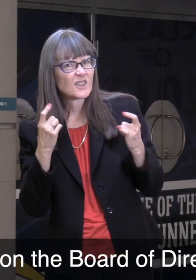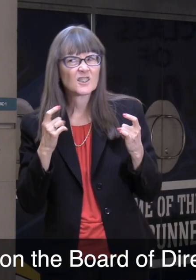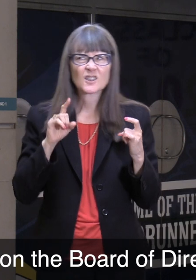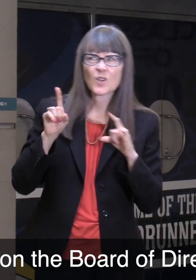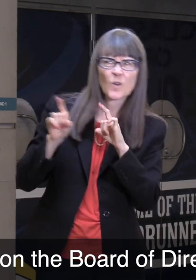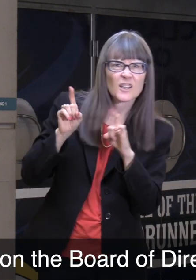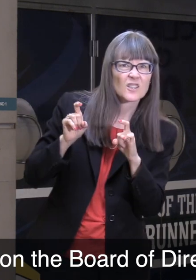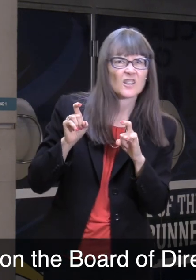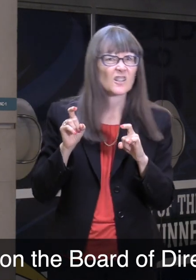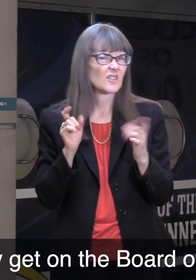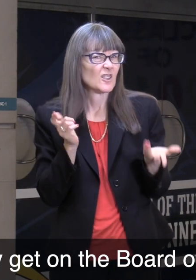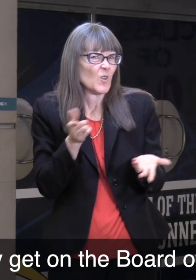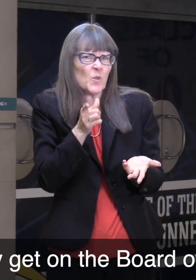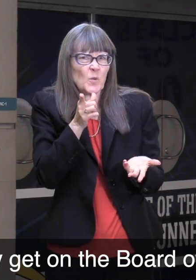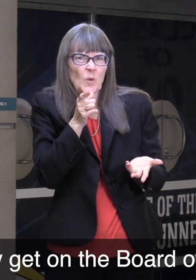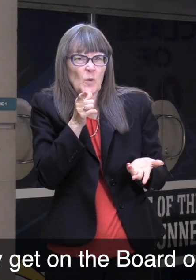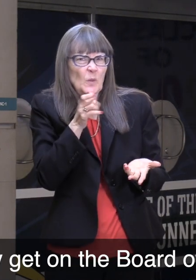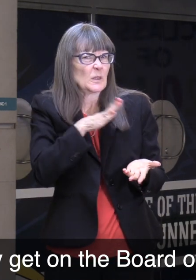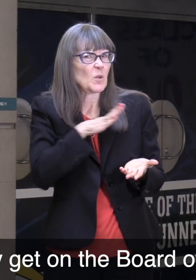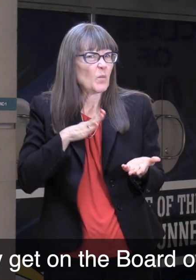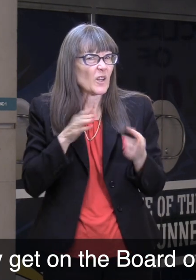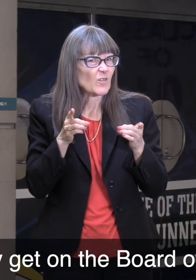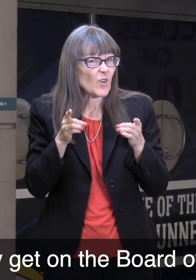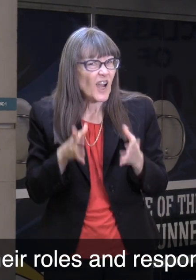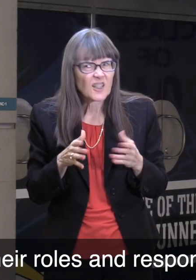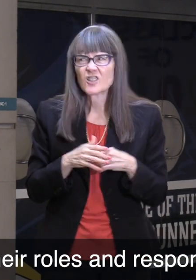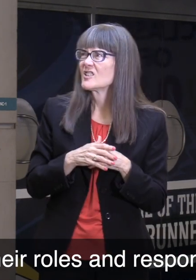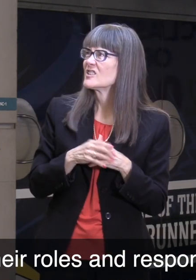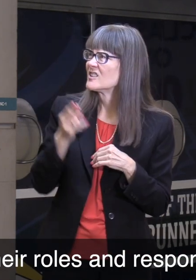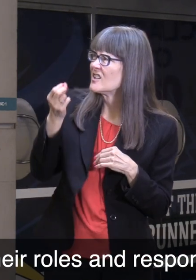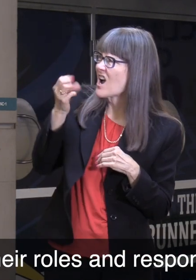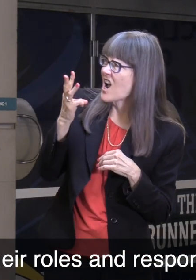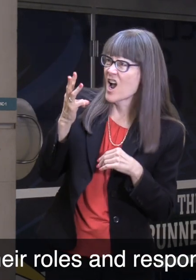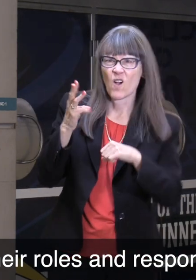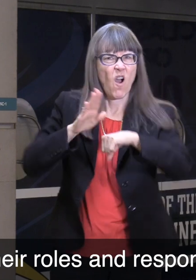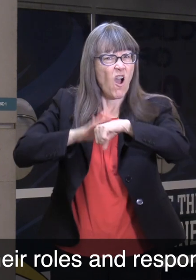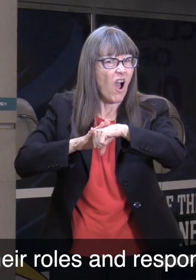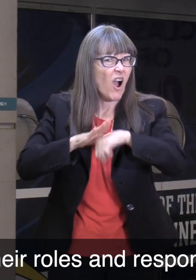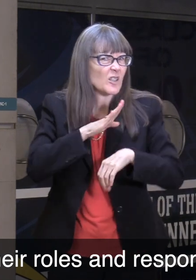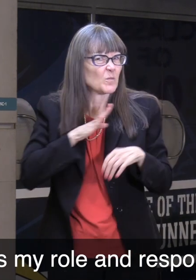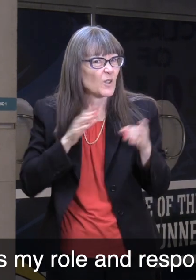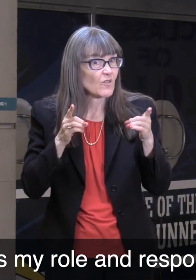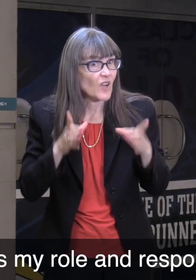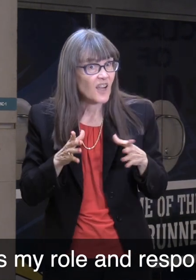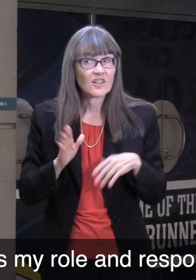Board of Directors, how do they get onto the Board of Directors, what are their roles and responsibilities, what's my role and